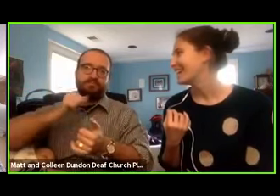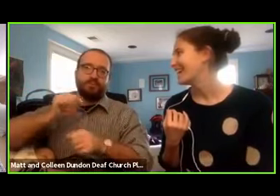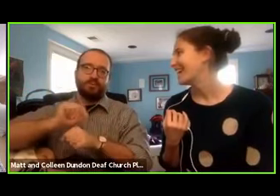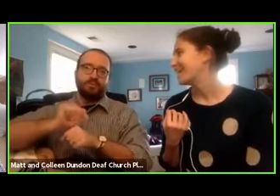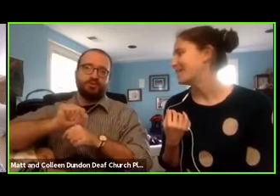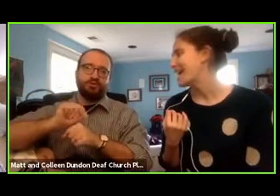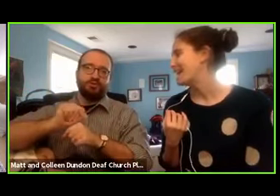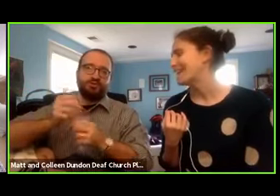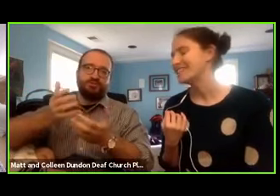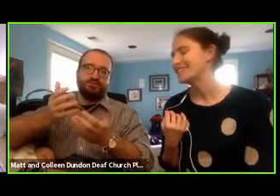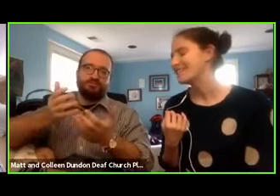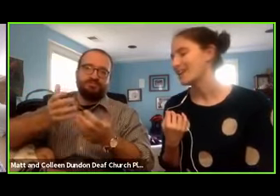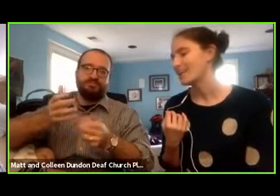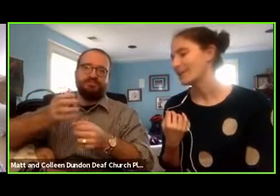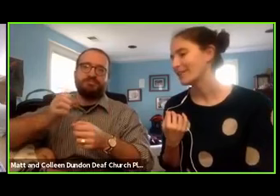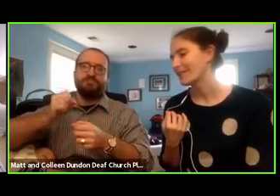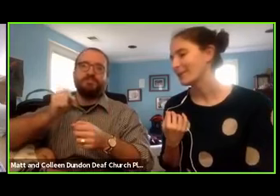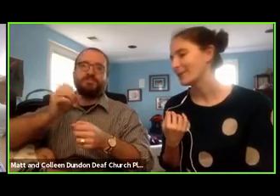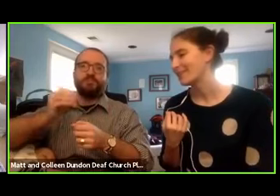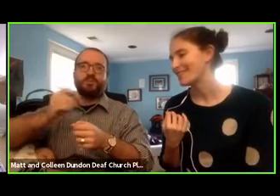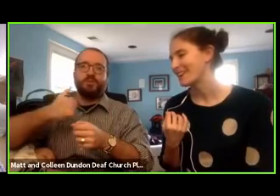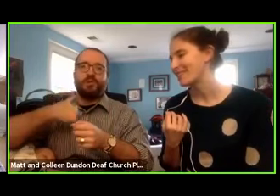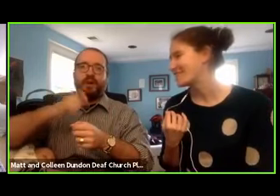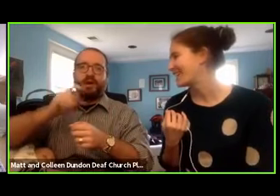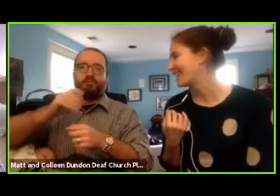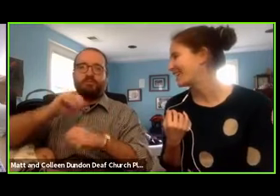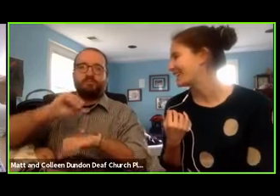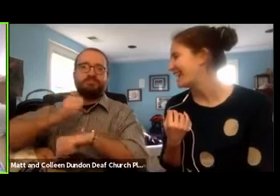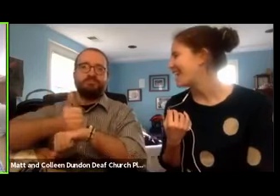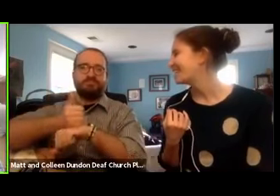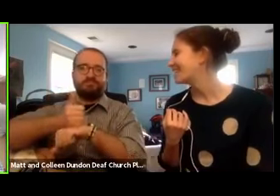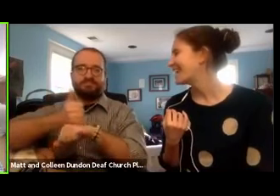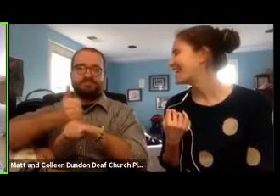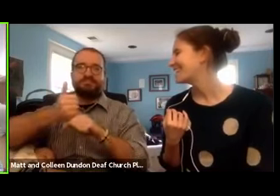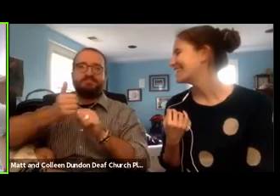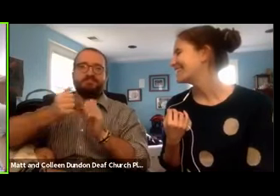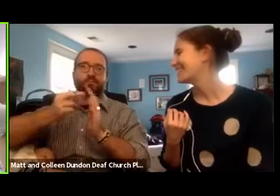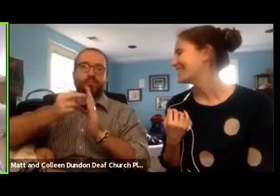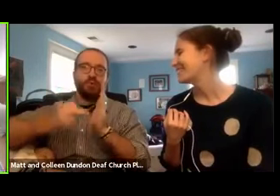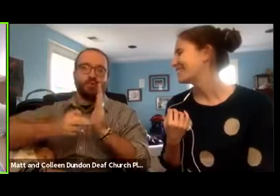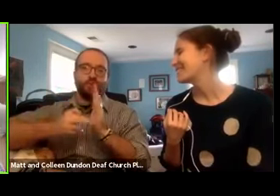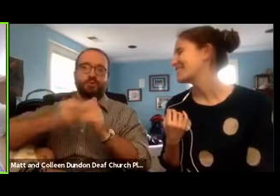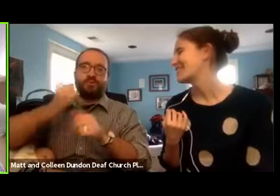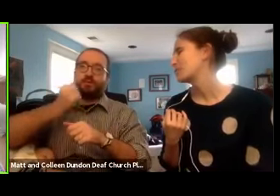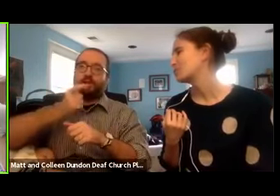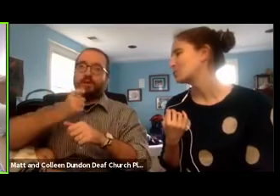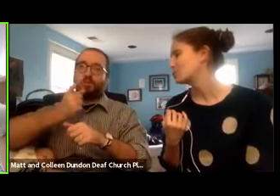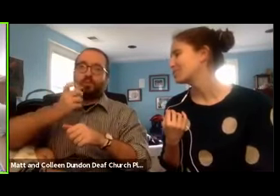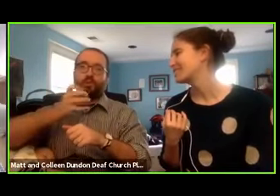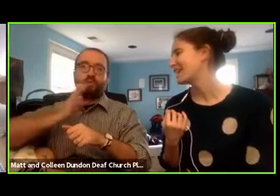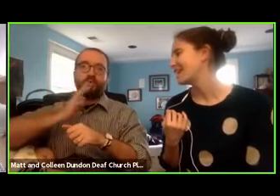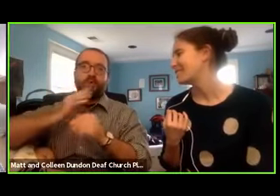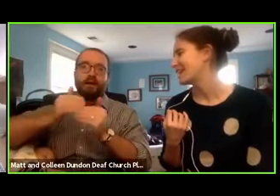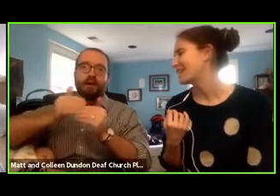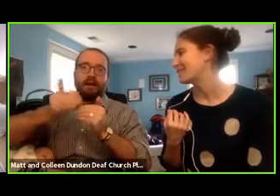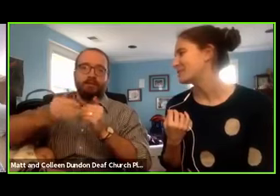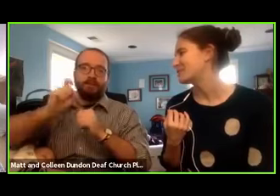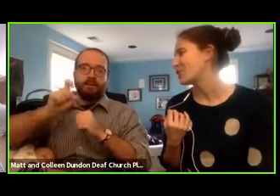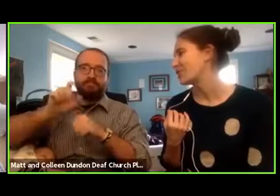switches to the speaker, um, and it does not work that way with the deaf. So, you know, we have to set up rules,